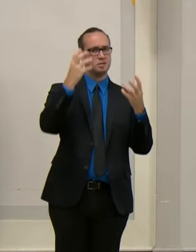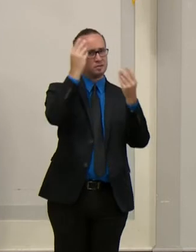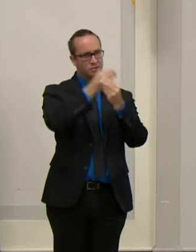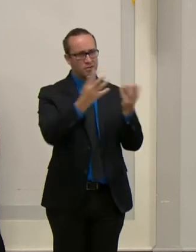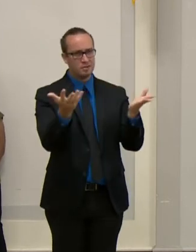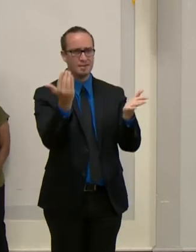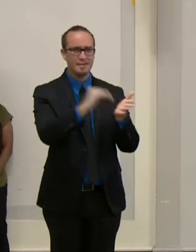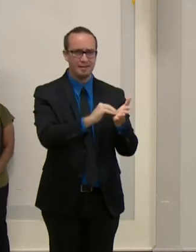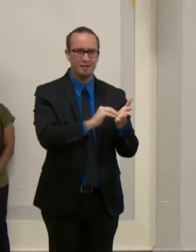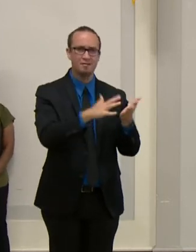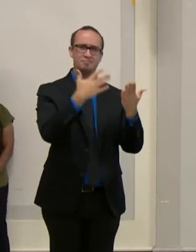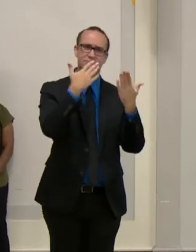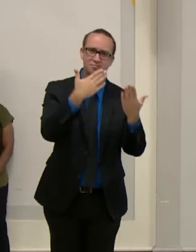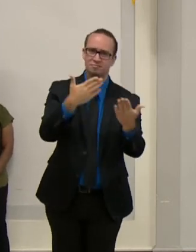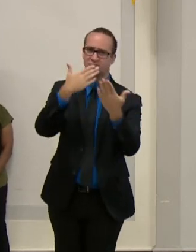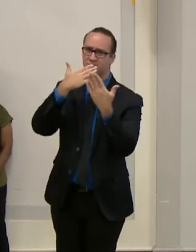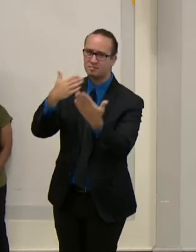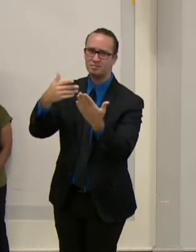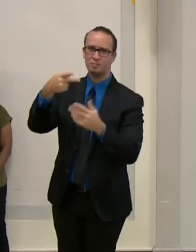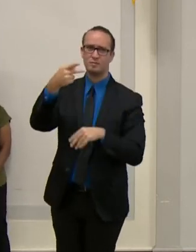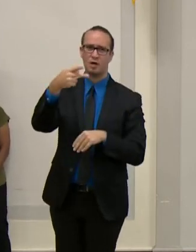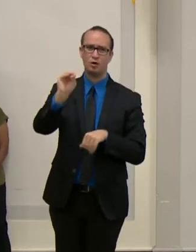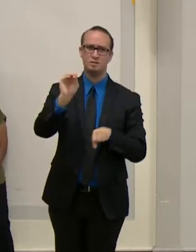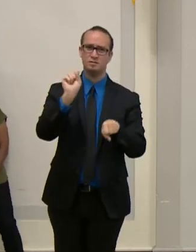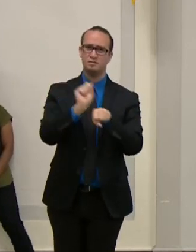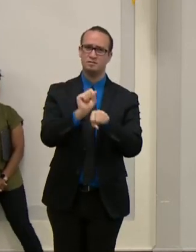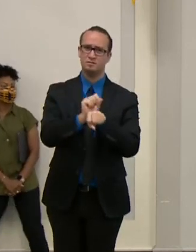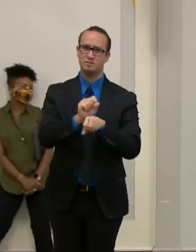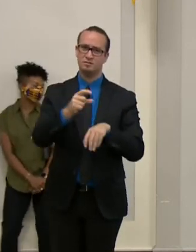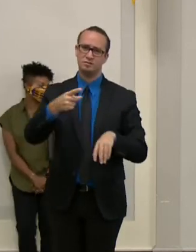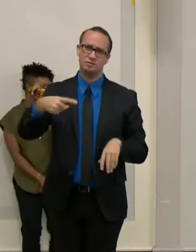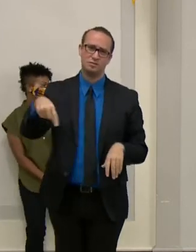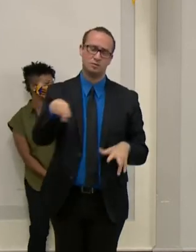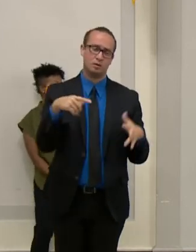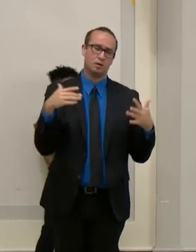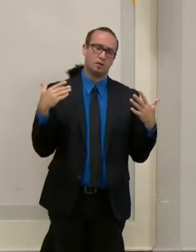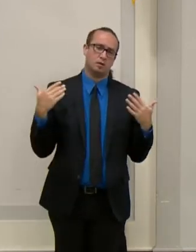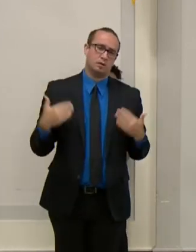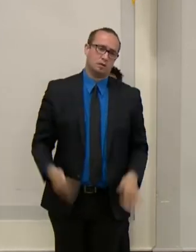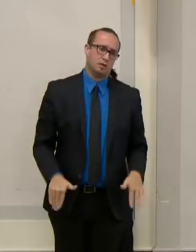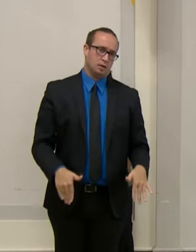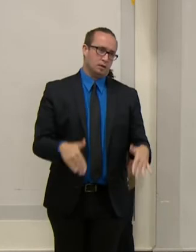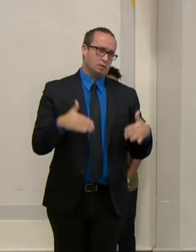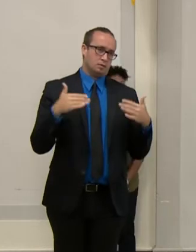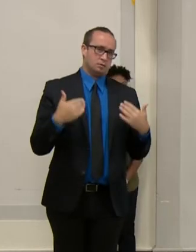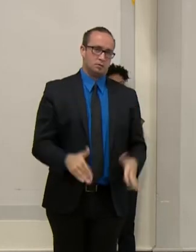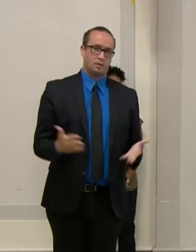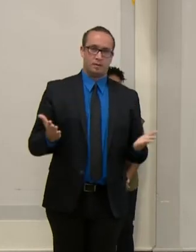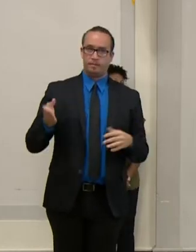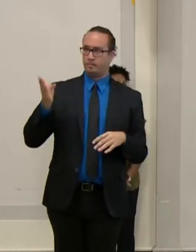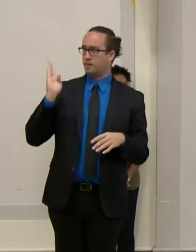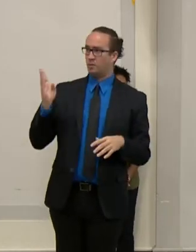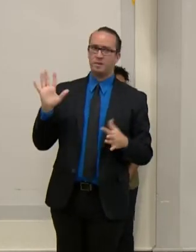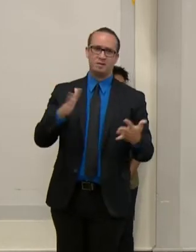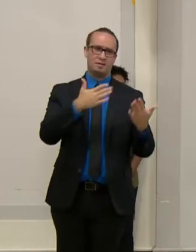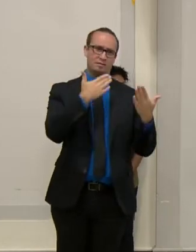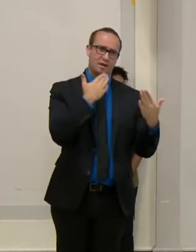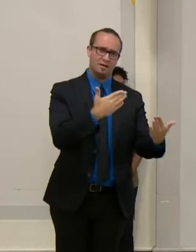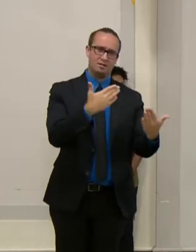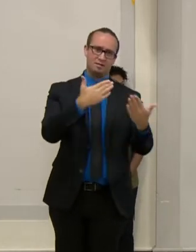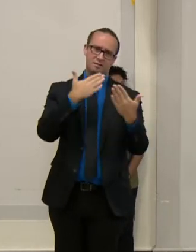many of our essential workers, the people of Baltimore are grateful for the critical service you provide them each and every day.